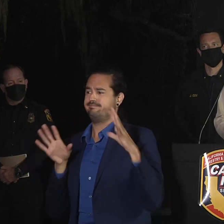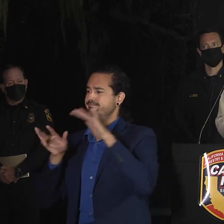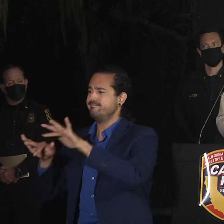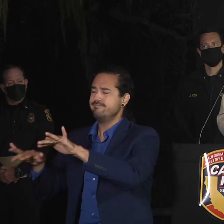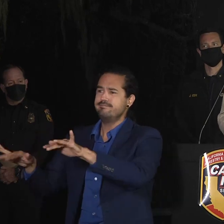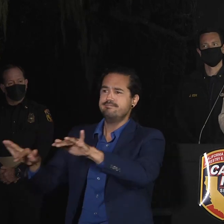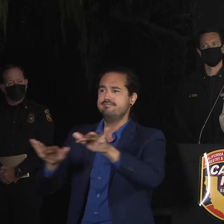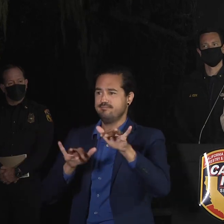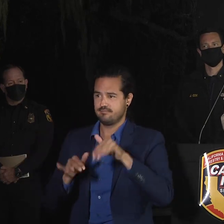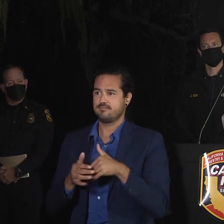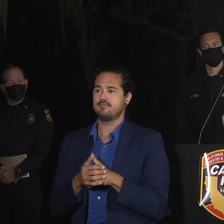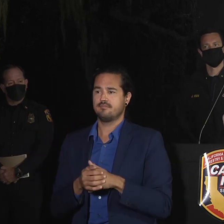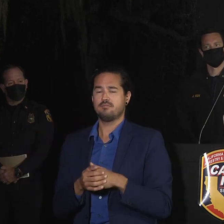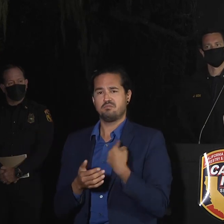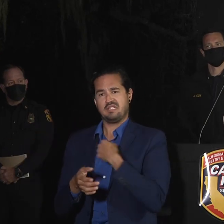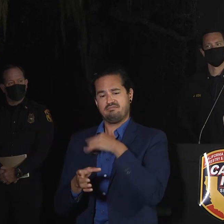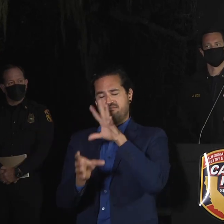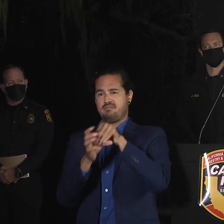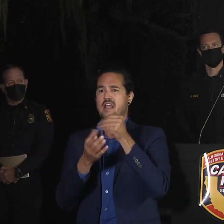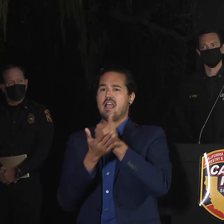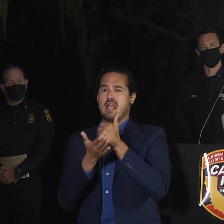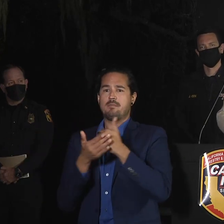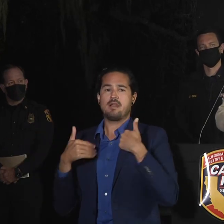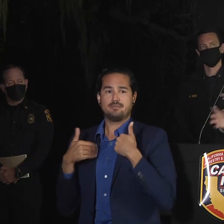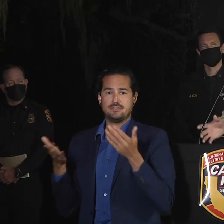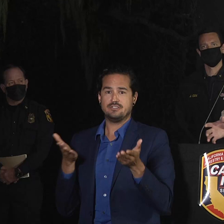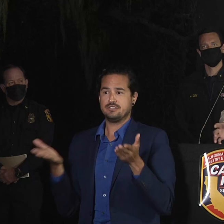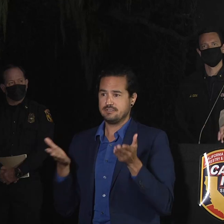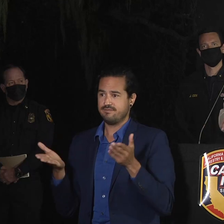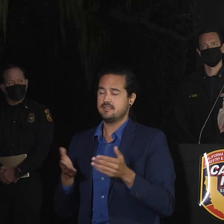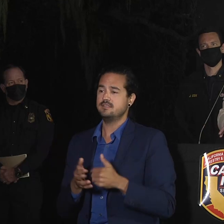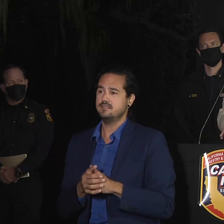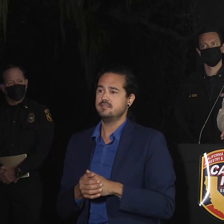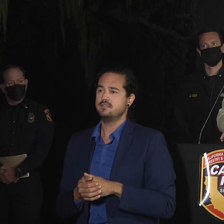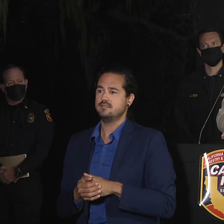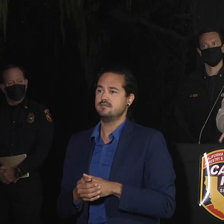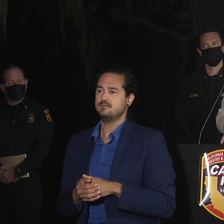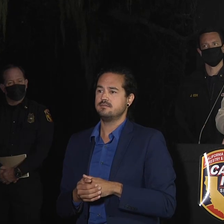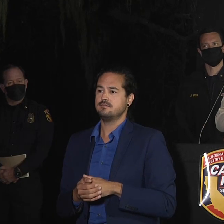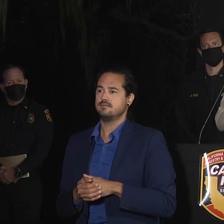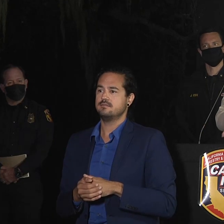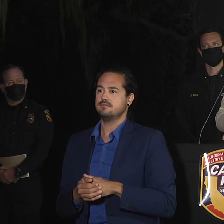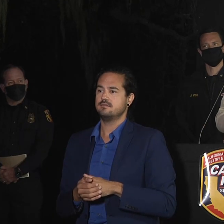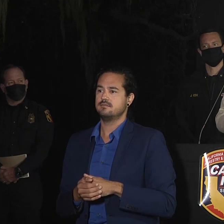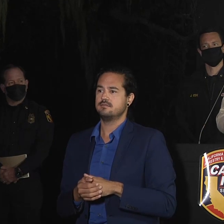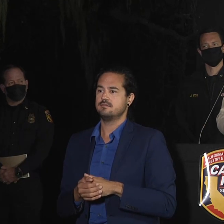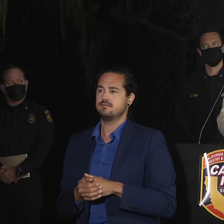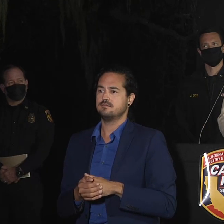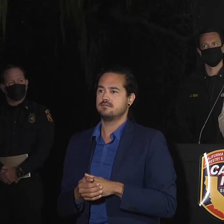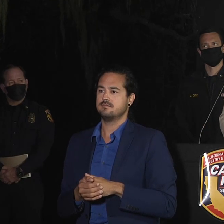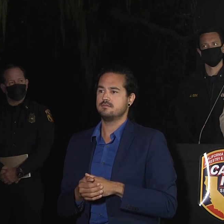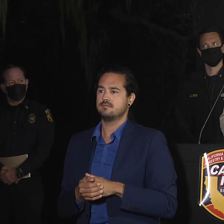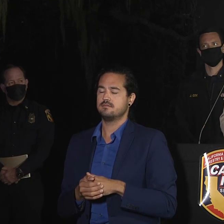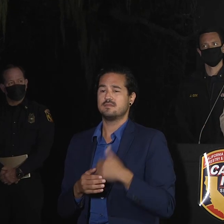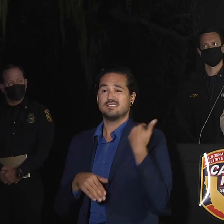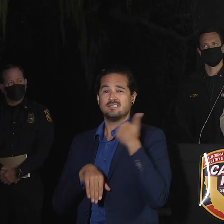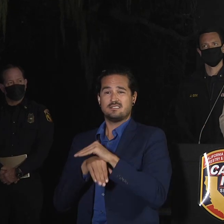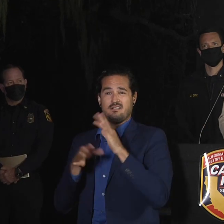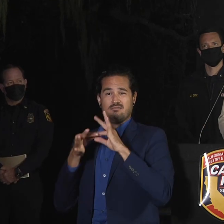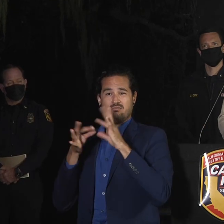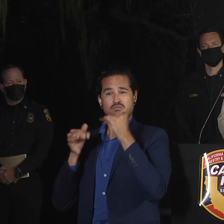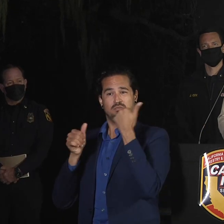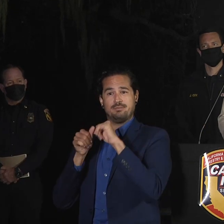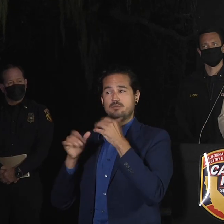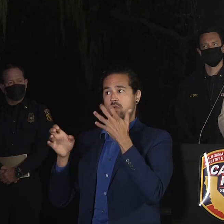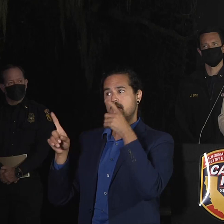then obviously, as I spoke about last night, repopulation. So that's really kind of where our focus is now, in addition to security, obviously, and